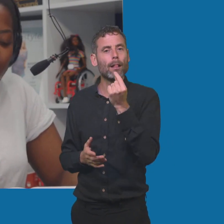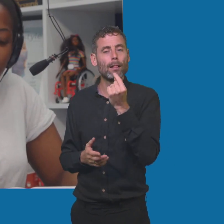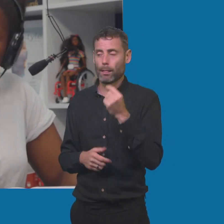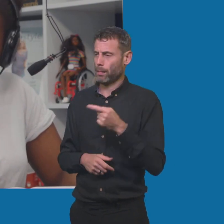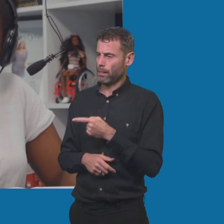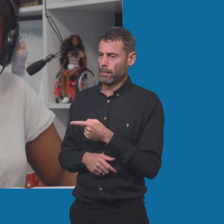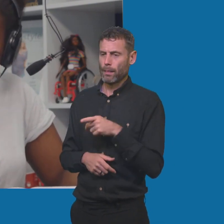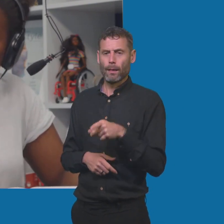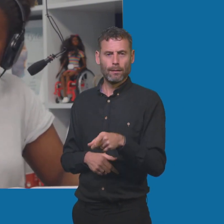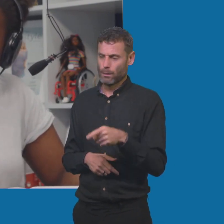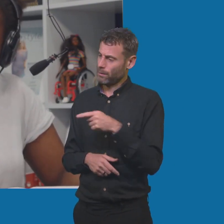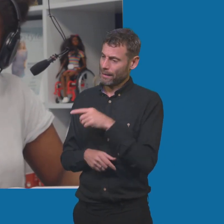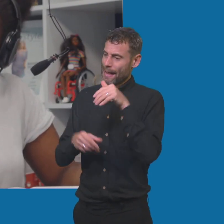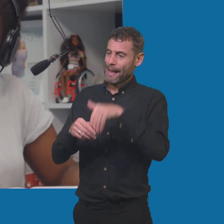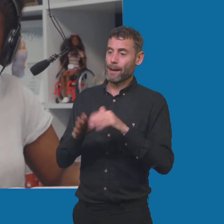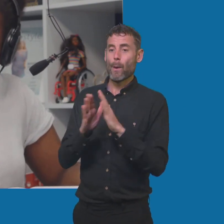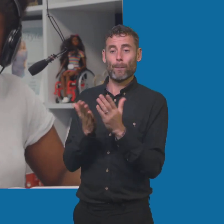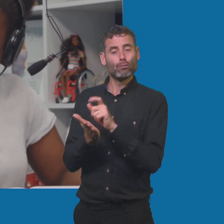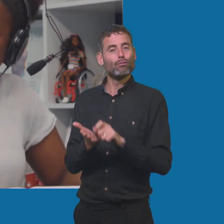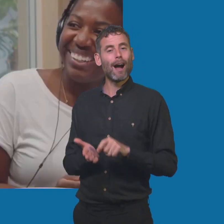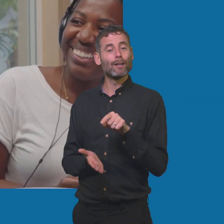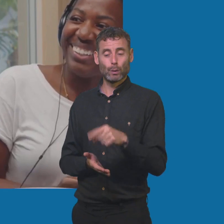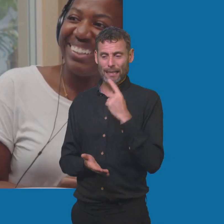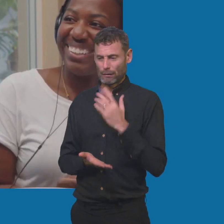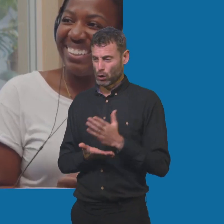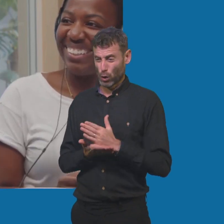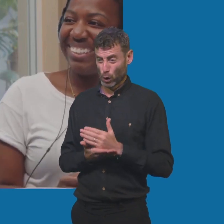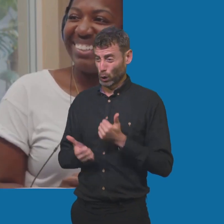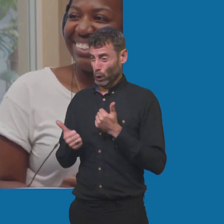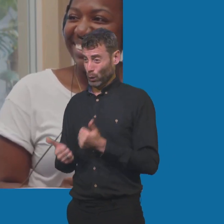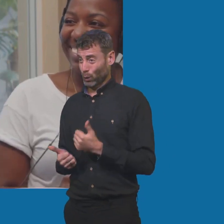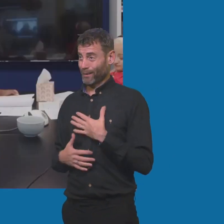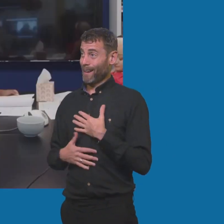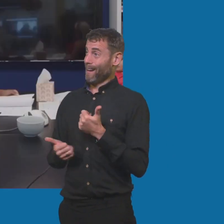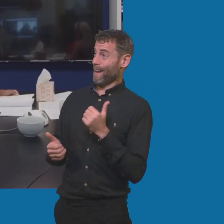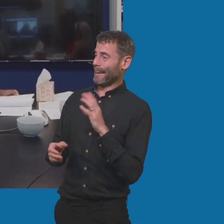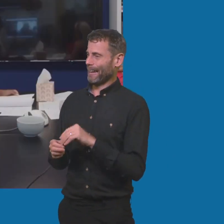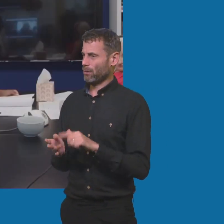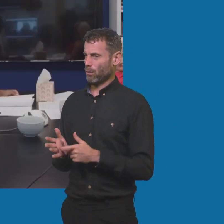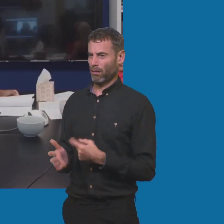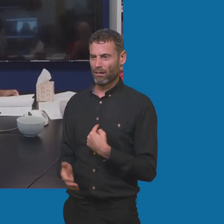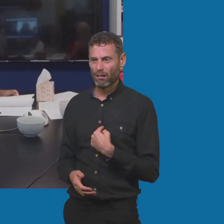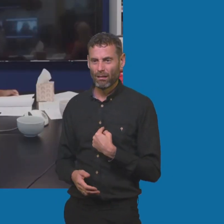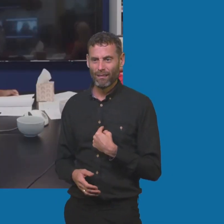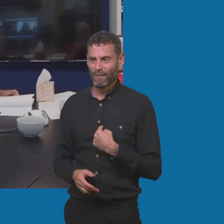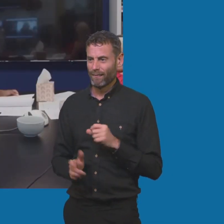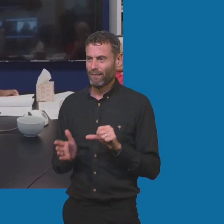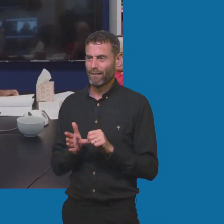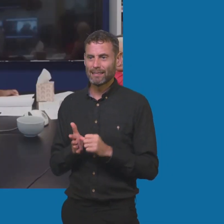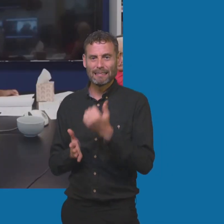book that when you were asked, you didn't know whether to laugh or to cry. Yeah, I didn't know whether to laugh or to cry, but thank you so much for following my journey.